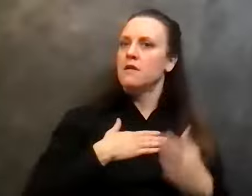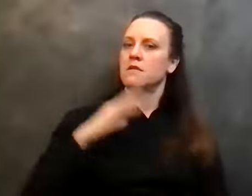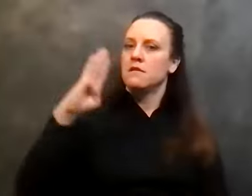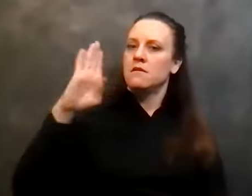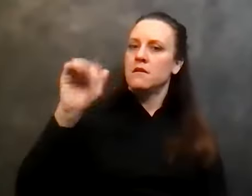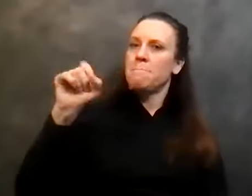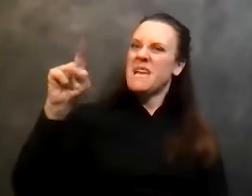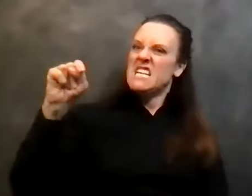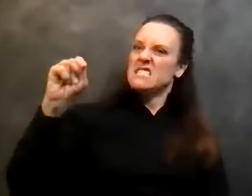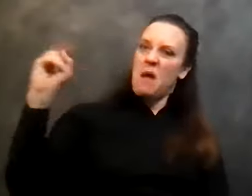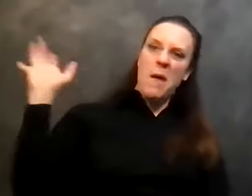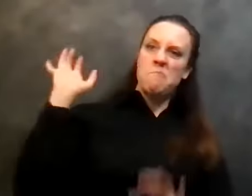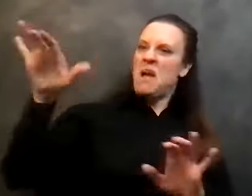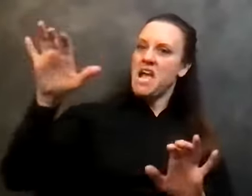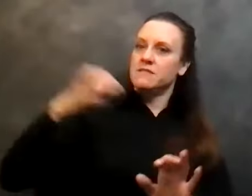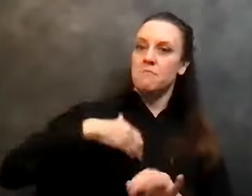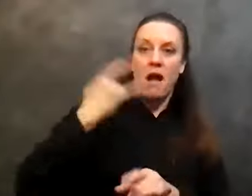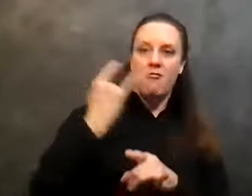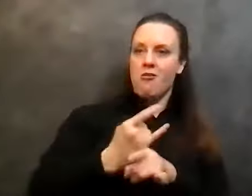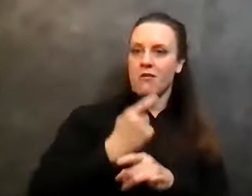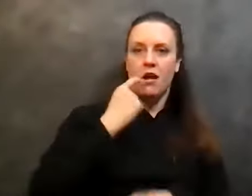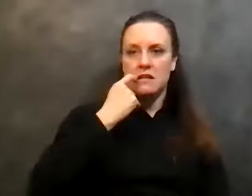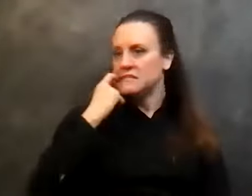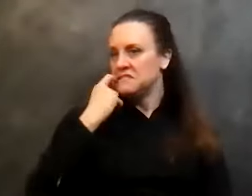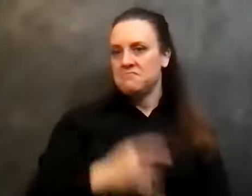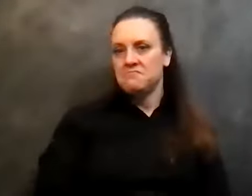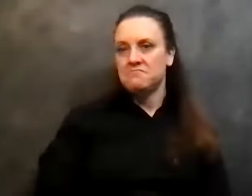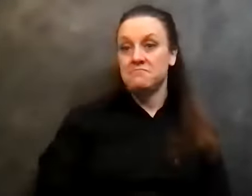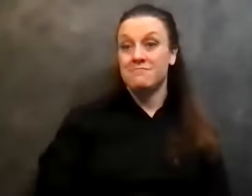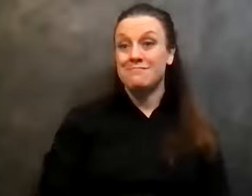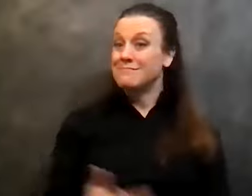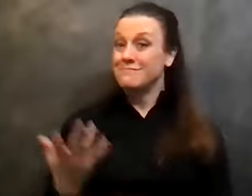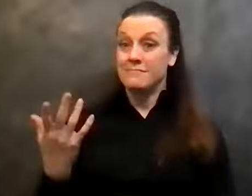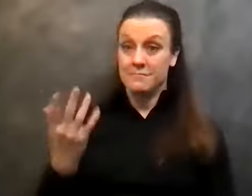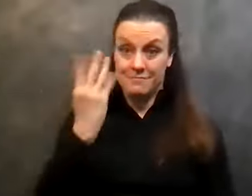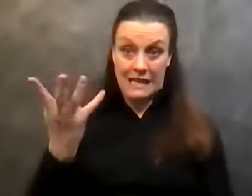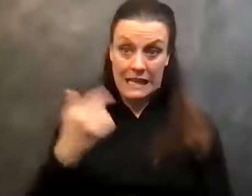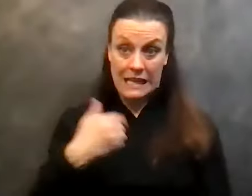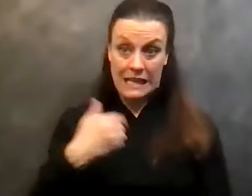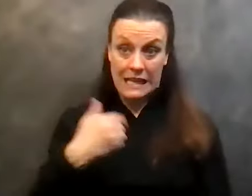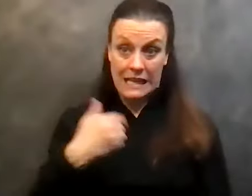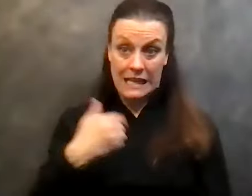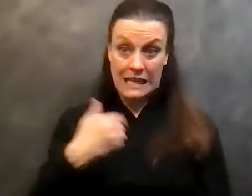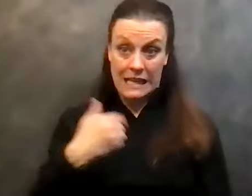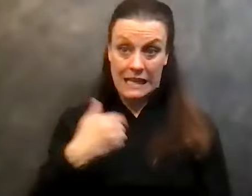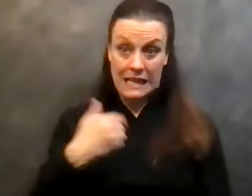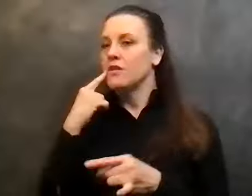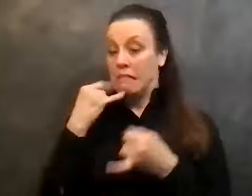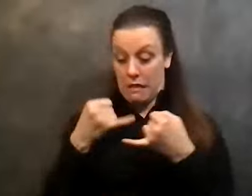my alcoholism. And you cross, if you, if you're alcoholic, you cross a line somewhere. And,